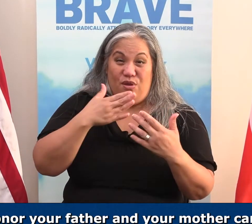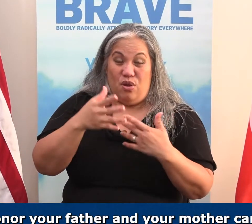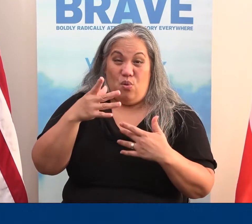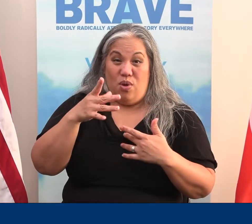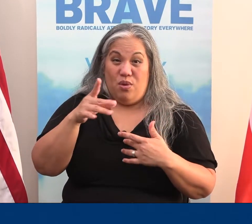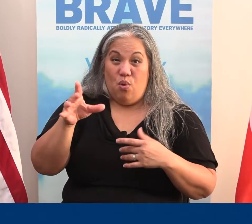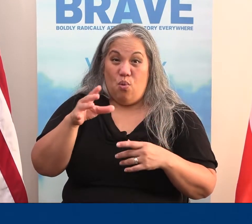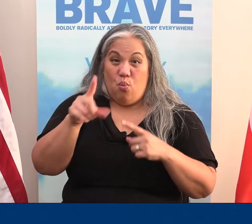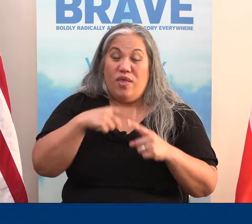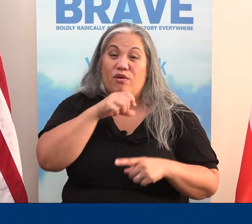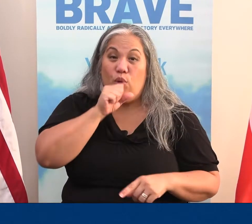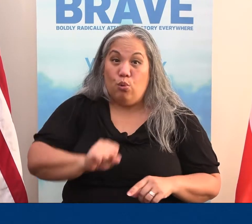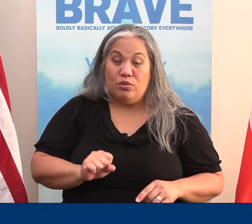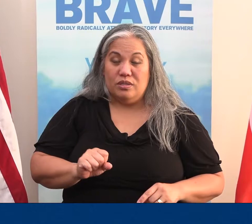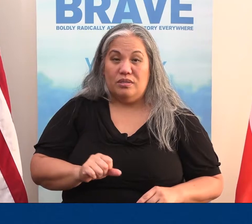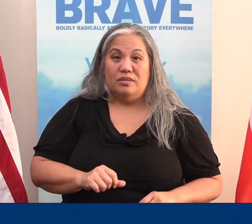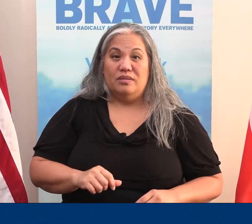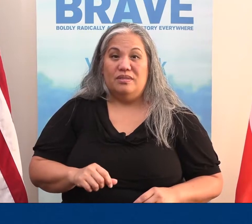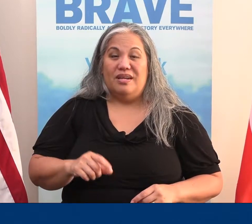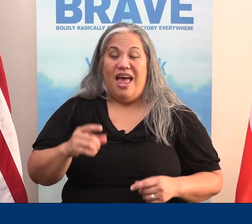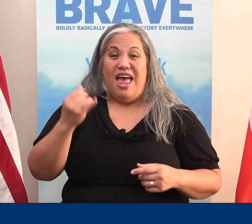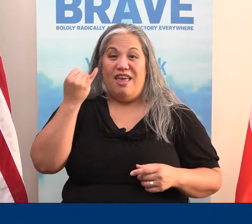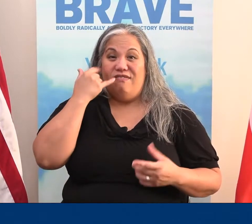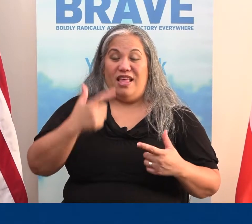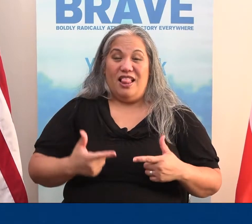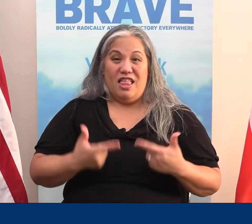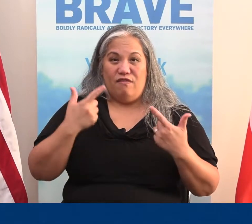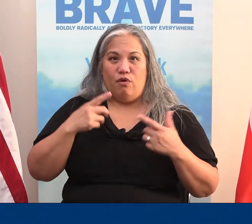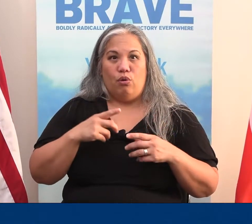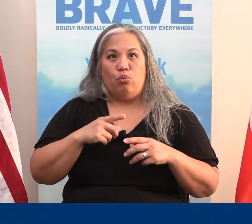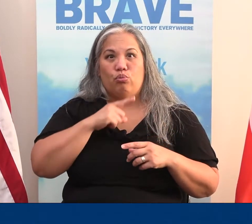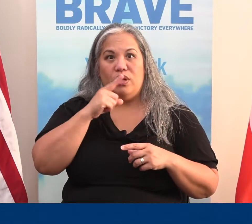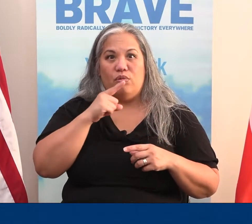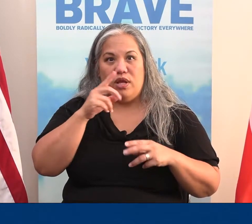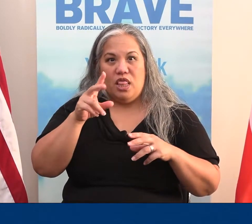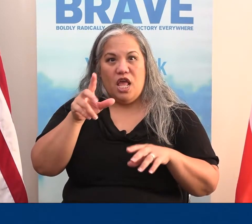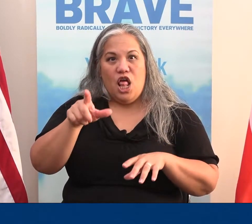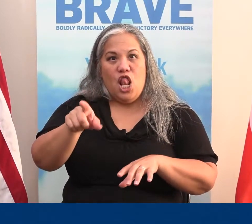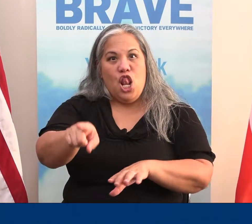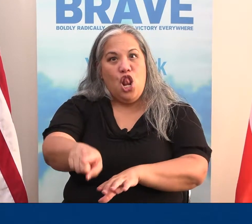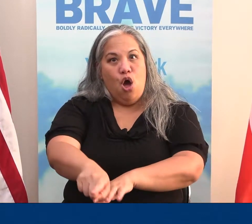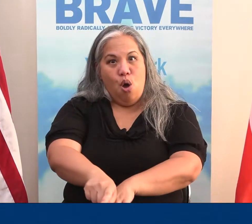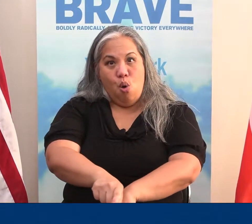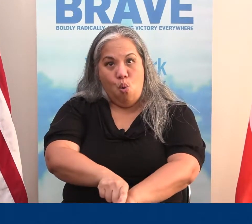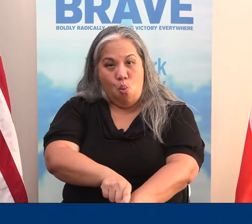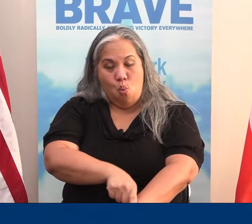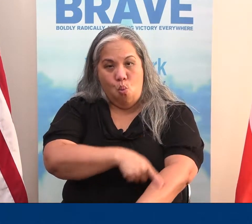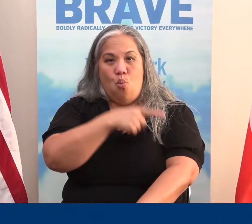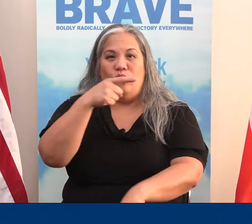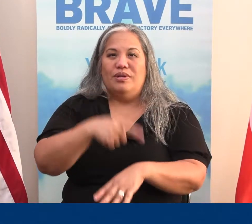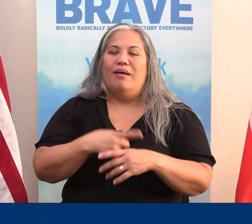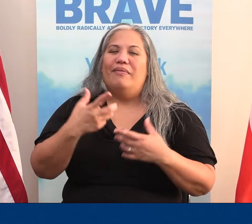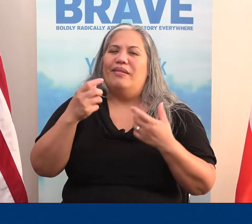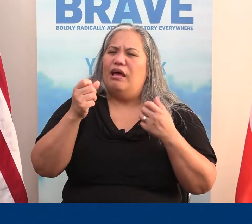them, even when they get old. And, if they live for a really, really long time,